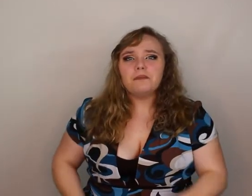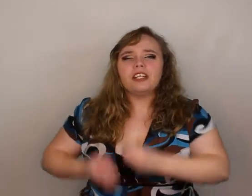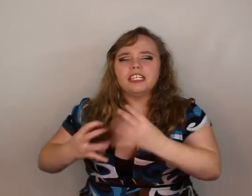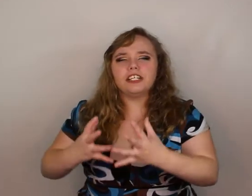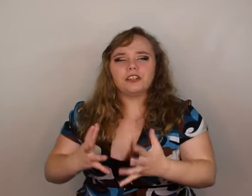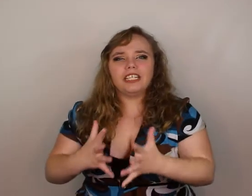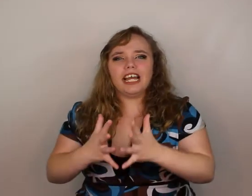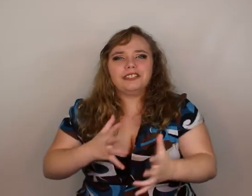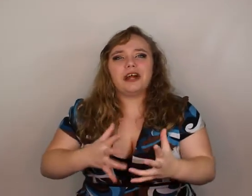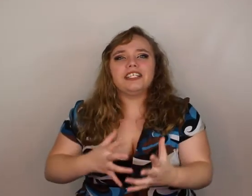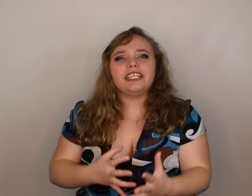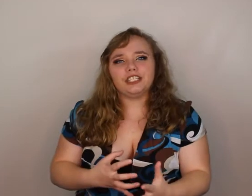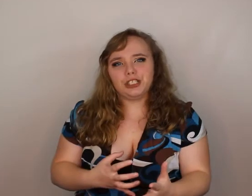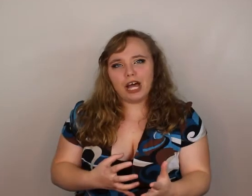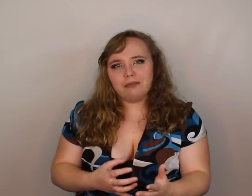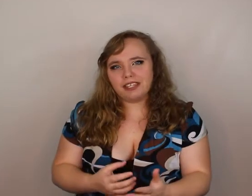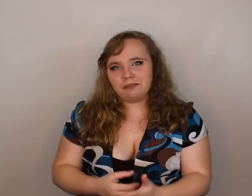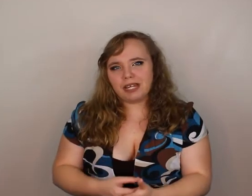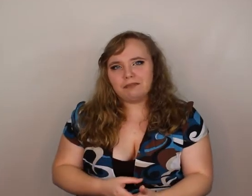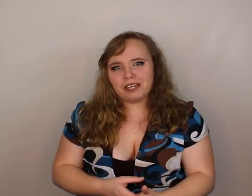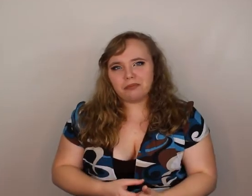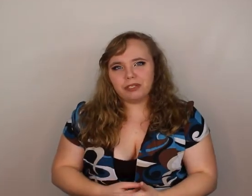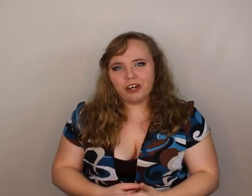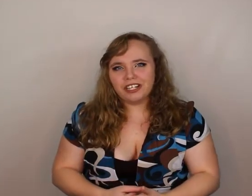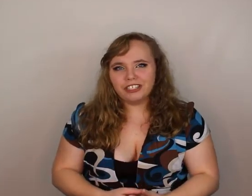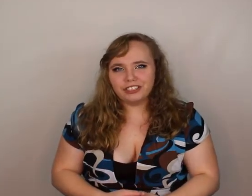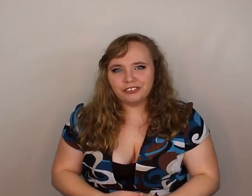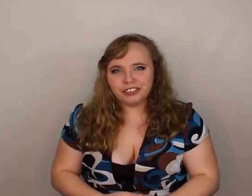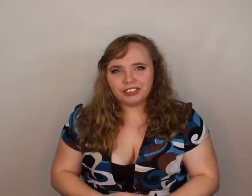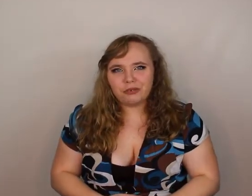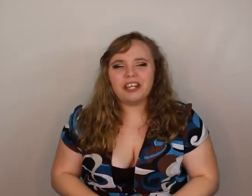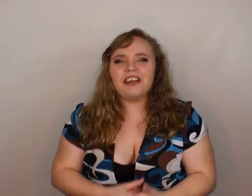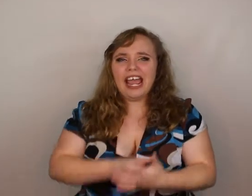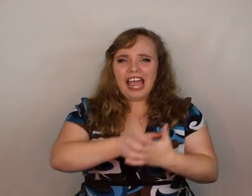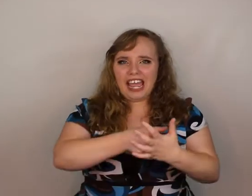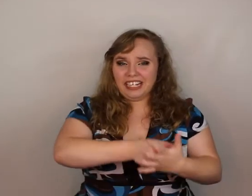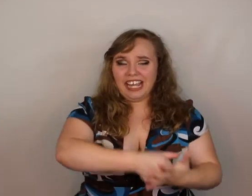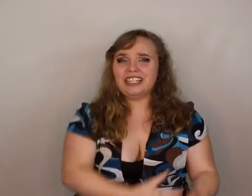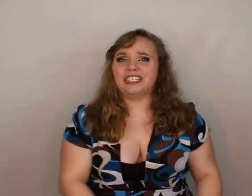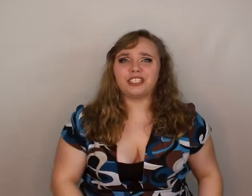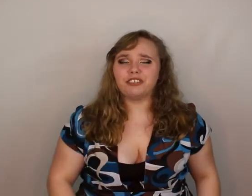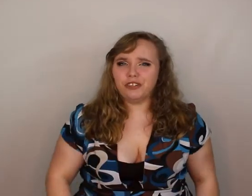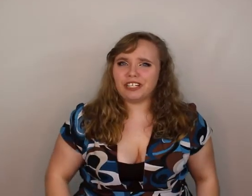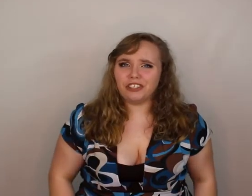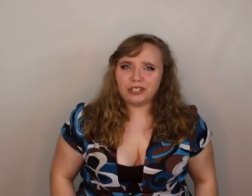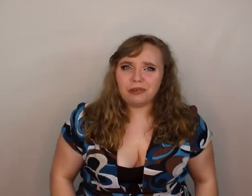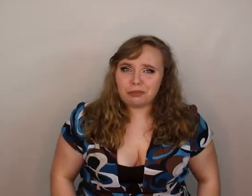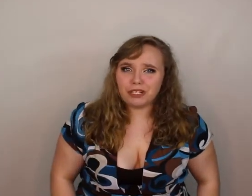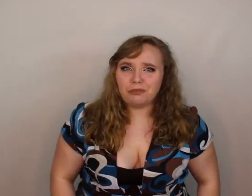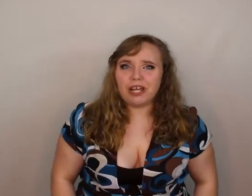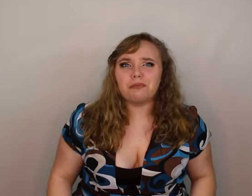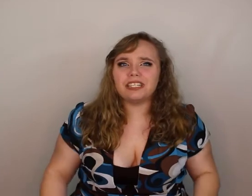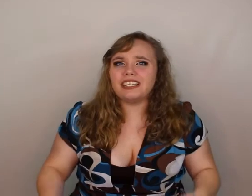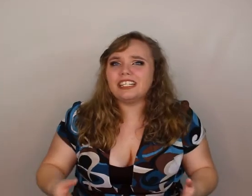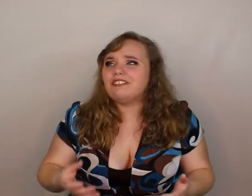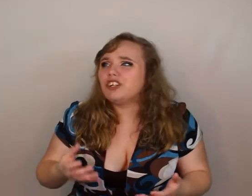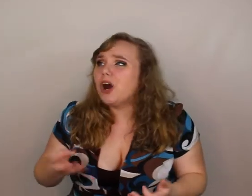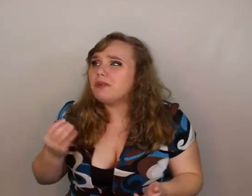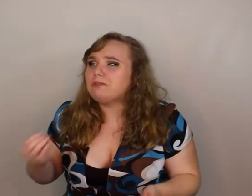literally I tried to get a job at the Bed Bath & Beyond near Union Square and I had an interview and I thought it went pretty well but then they didn't even call